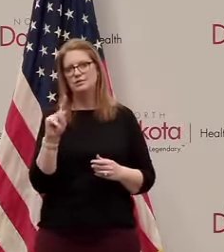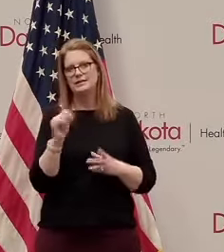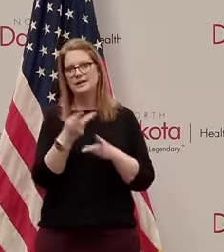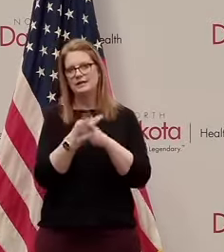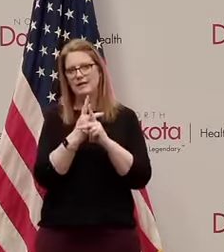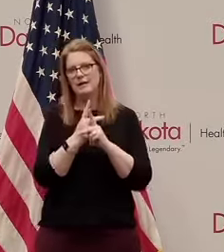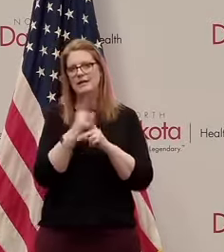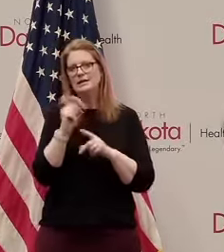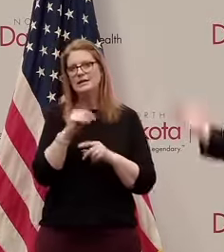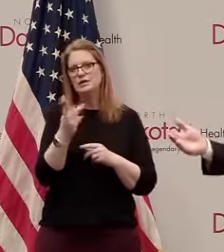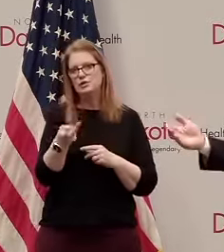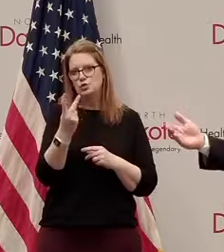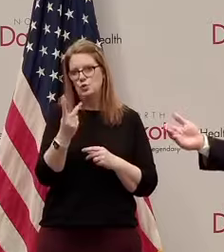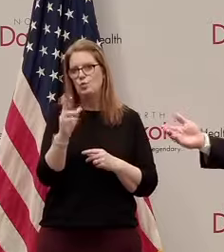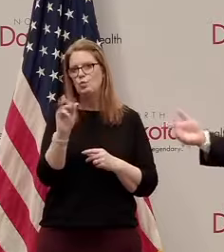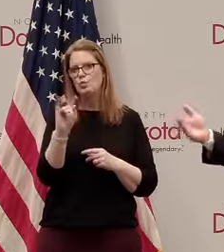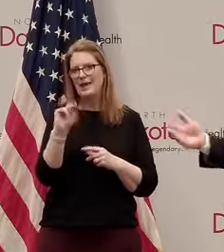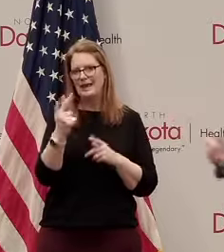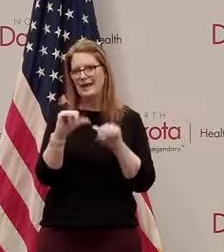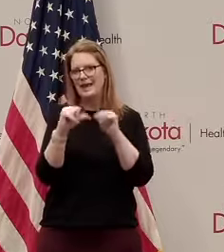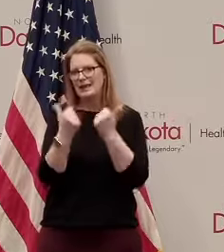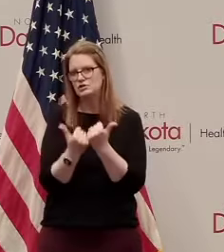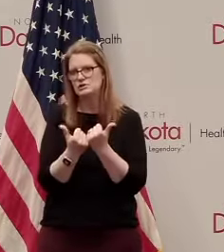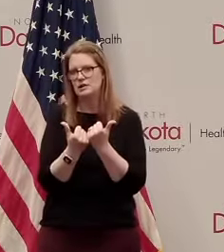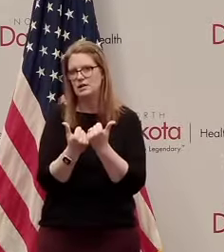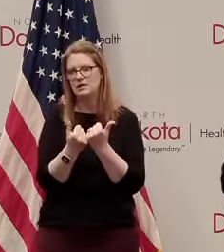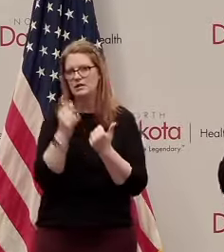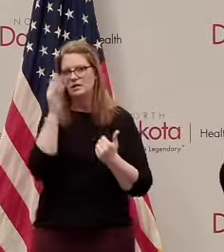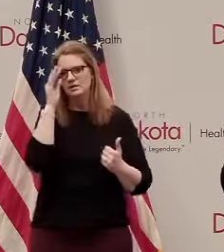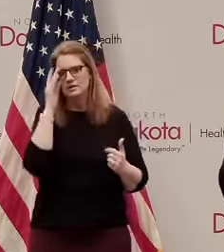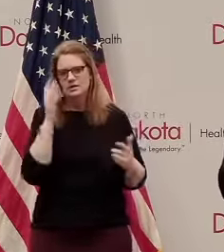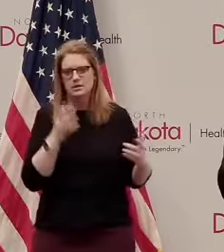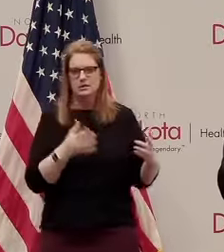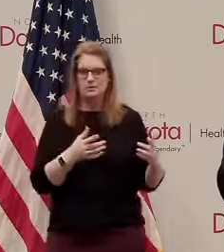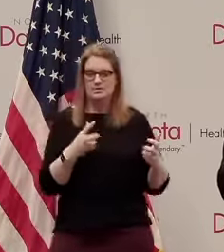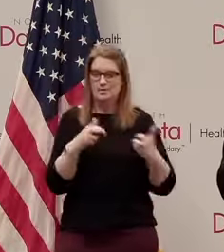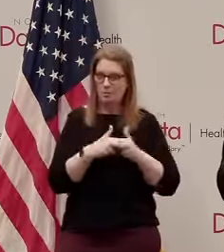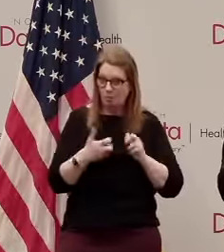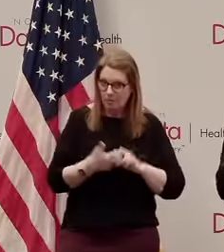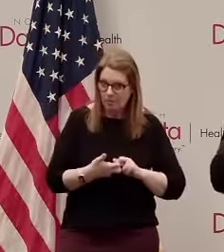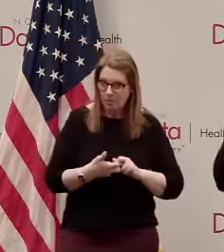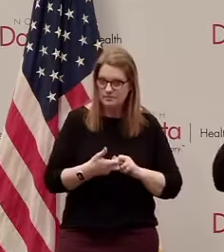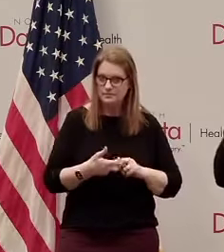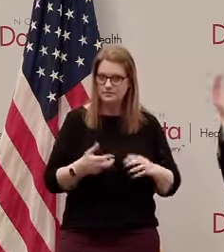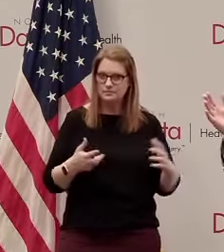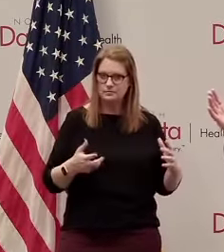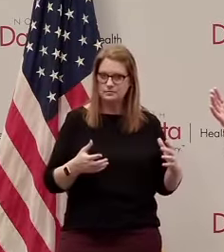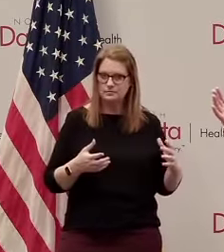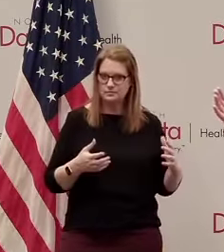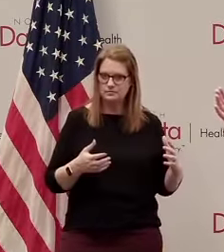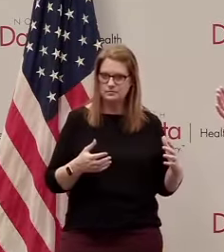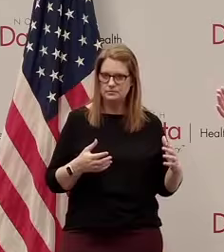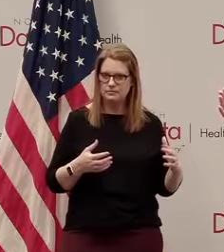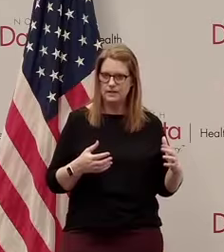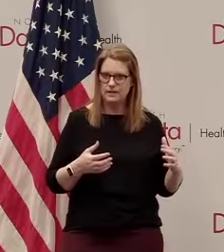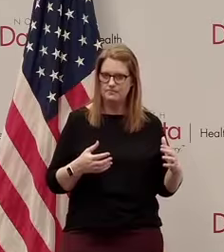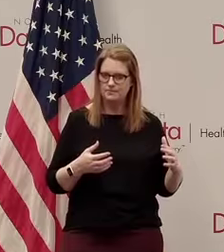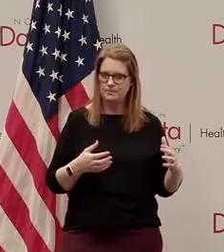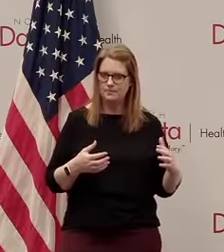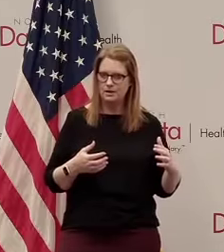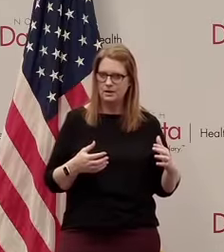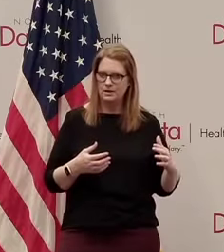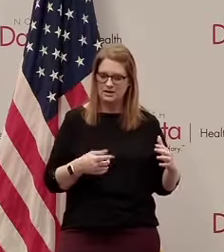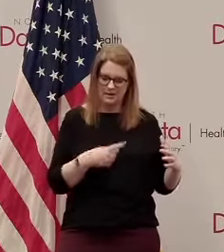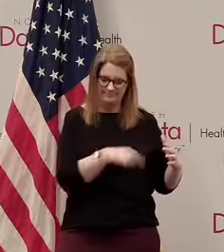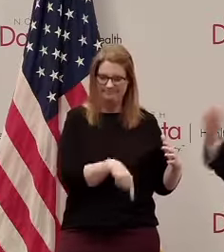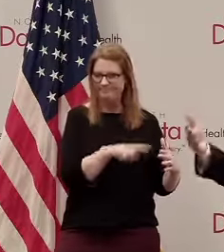agencies to rate them at this credit worthiness level big problem that the basic basically kicks out a lot of our companies the other the